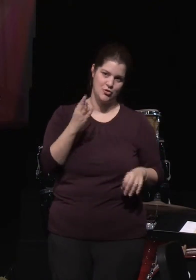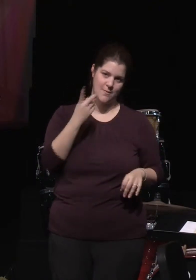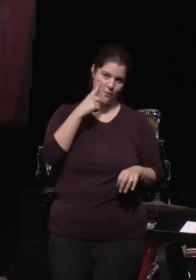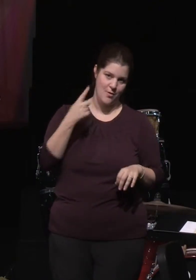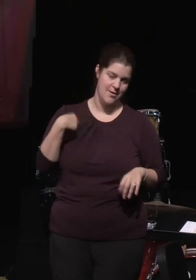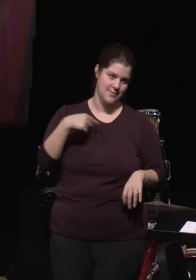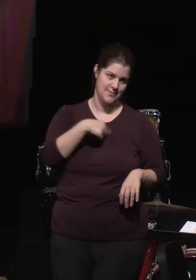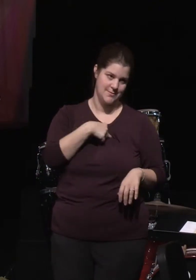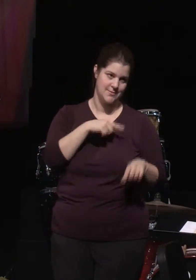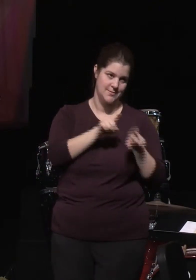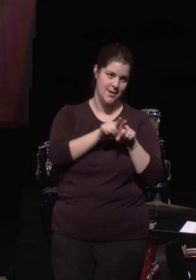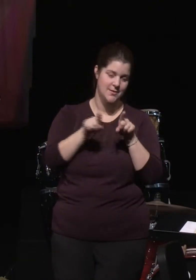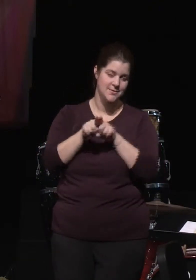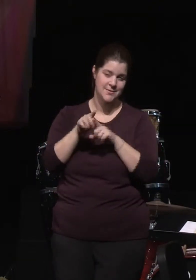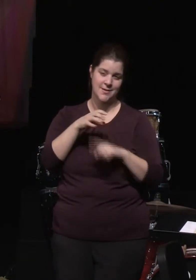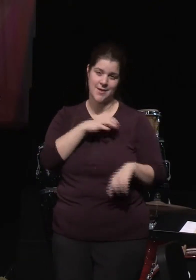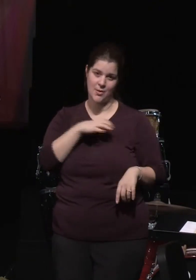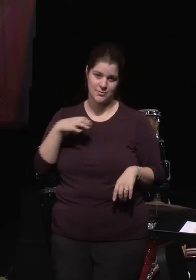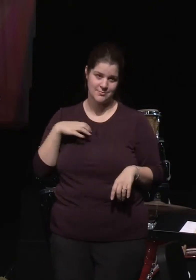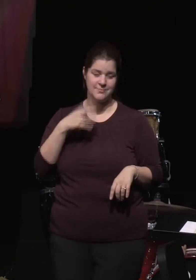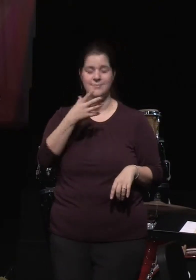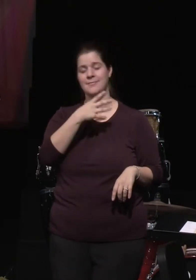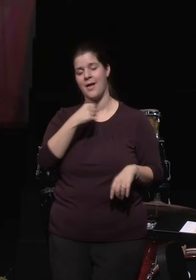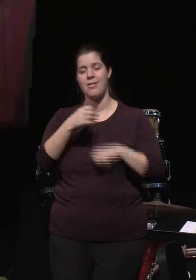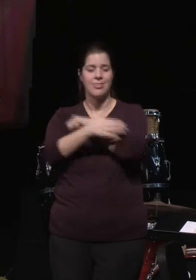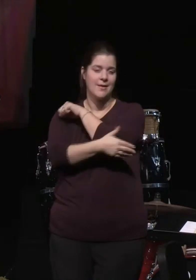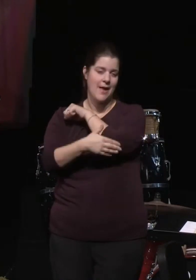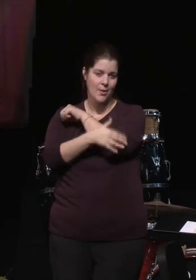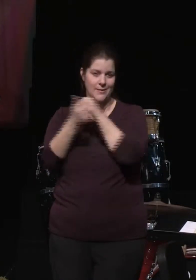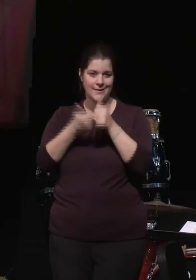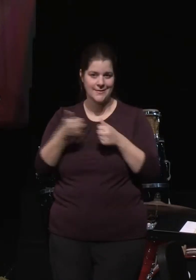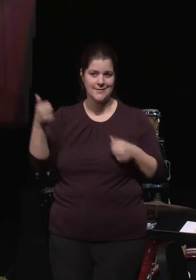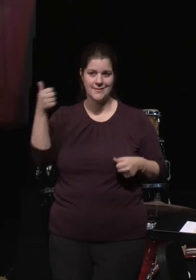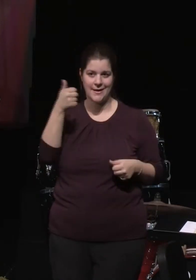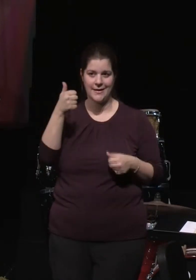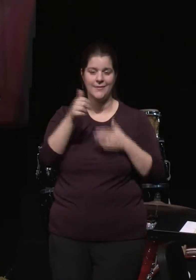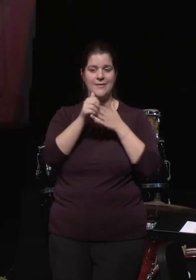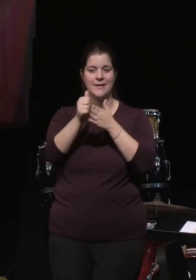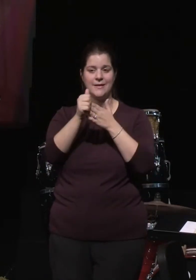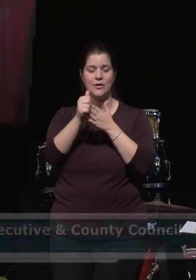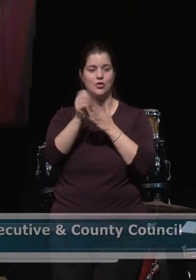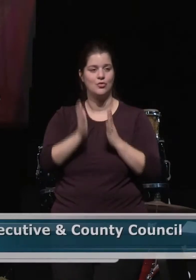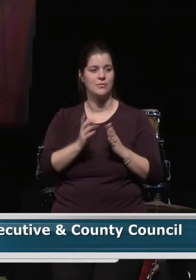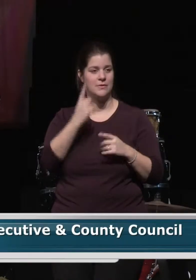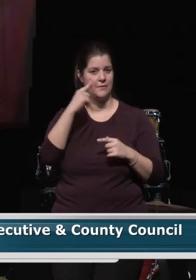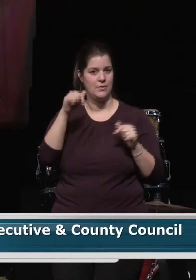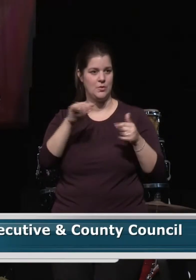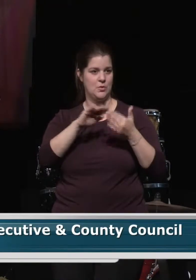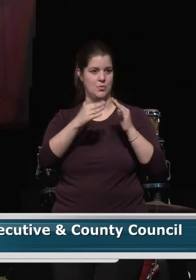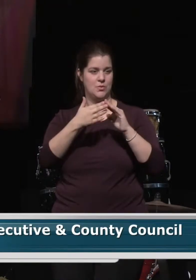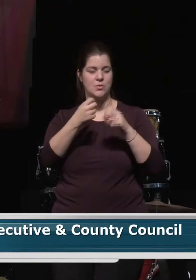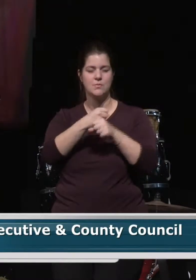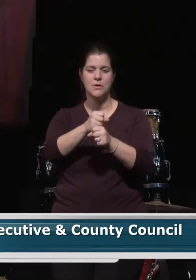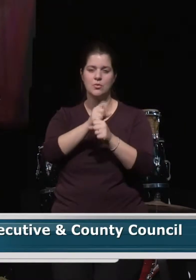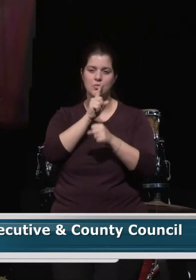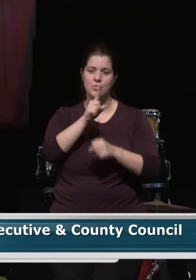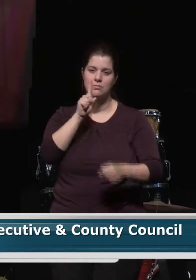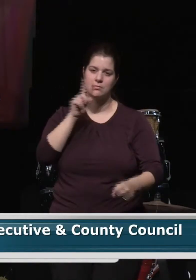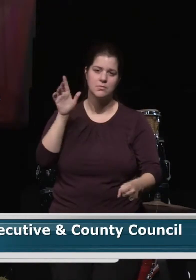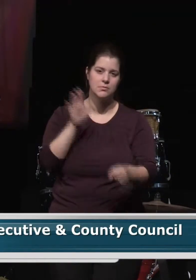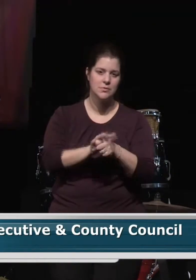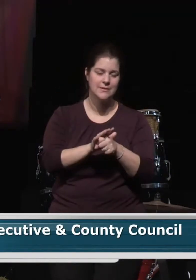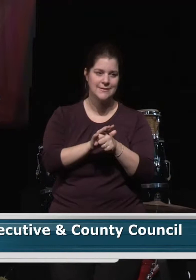as Council, as County Executive, as the leaders of this community are ensuring that this community